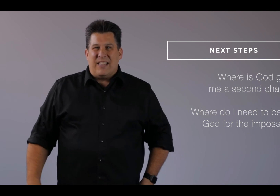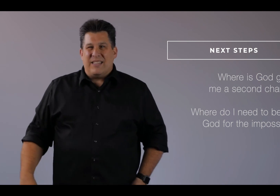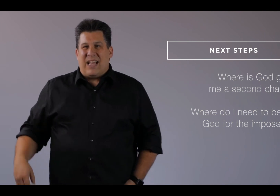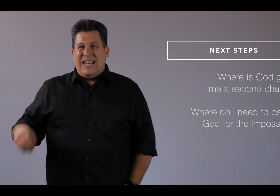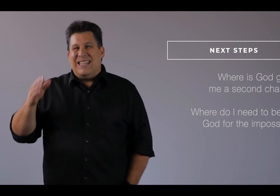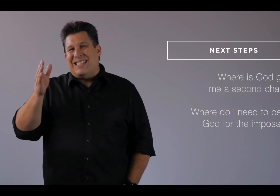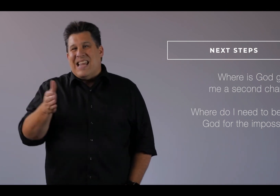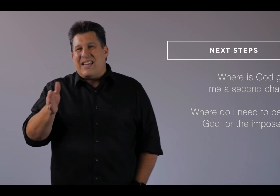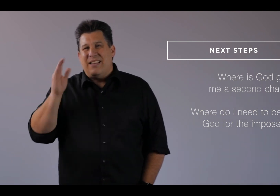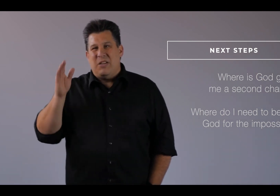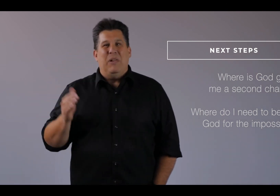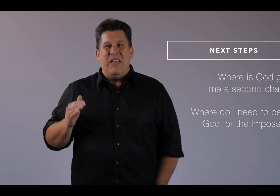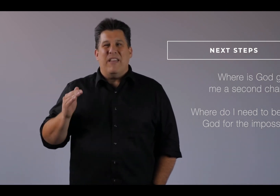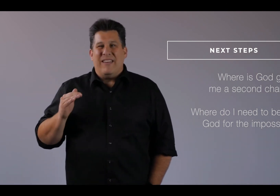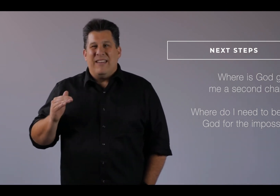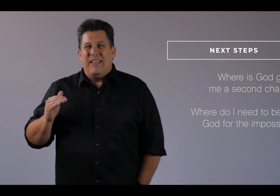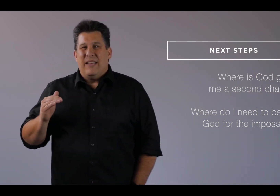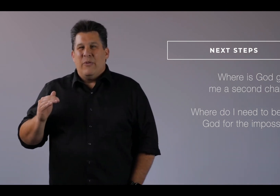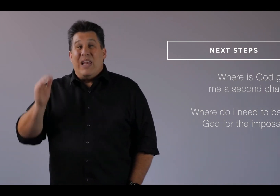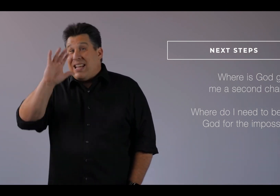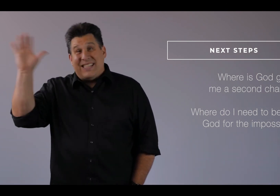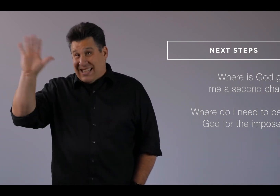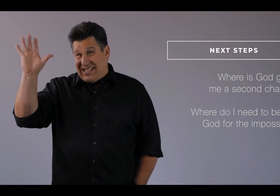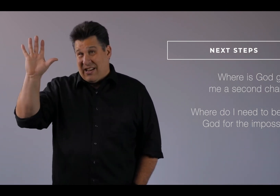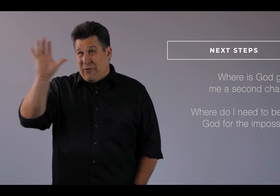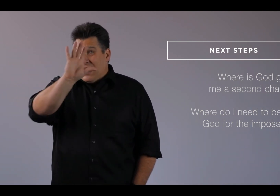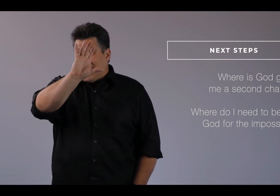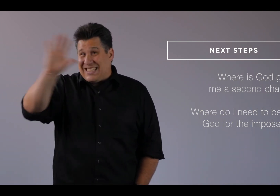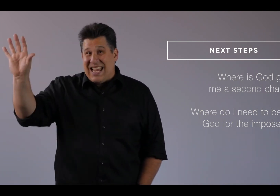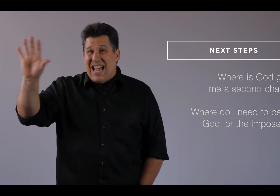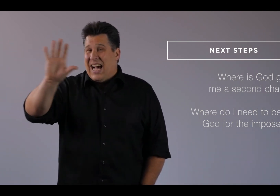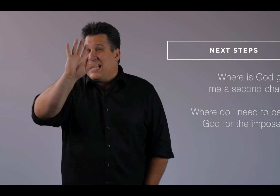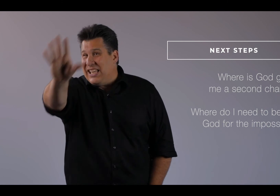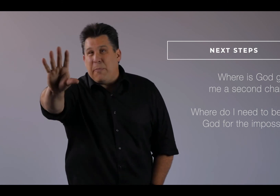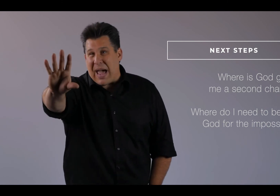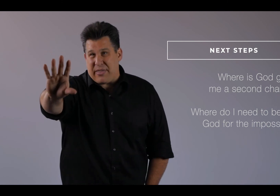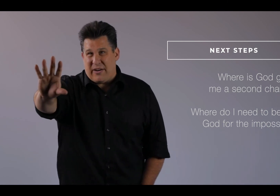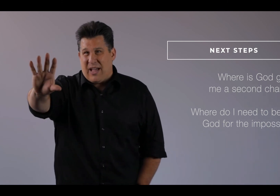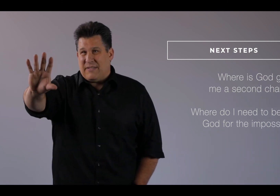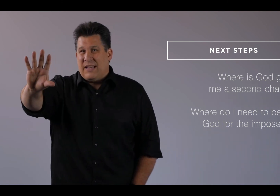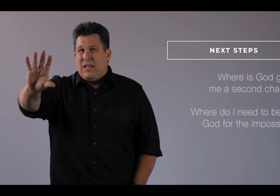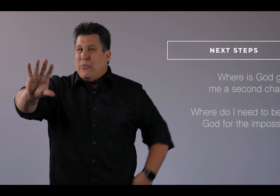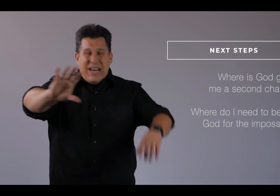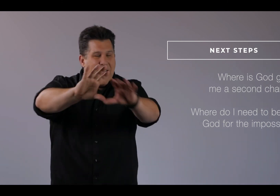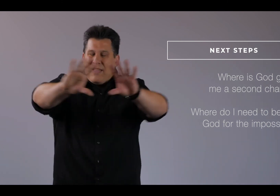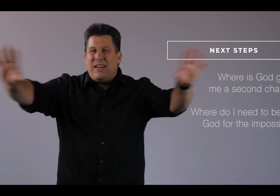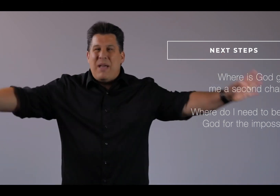says, I need to see it to believe it. We like to see stuff. We like to see a clear path in our lives. We need everything to make